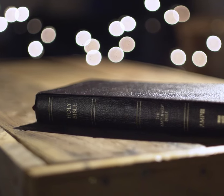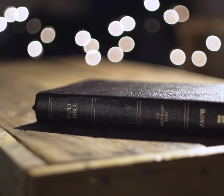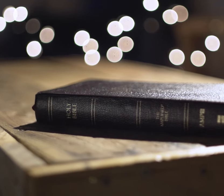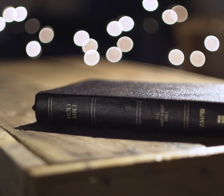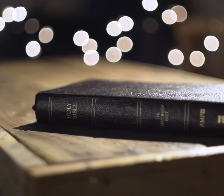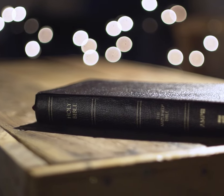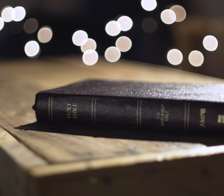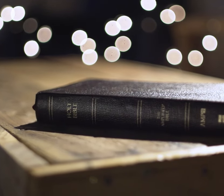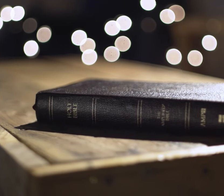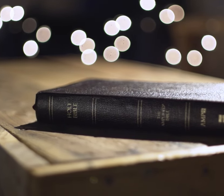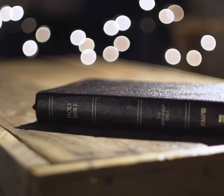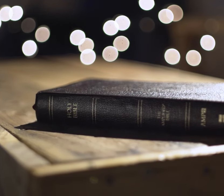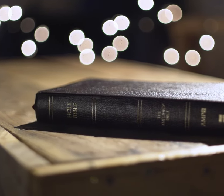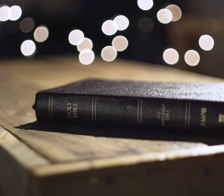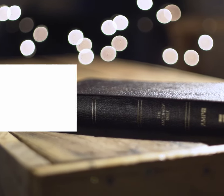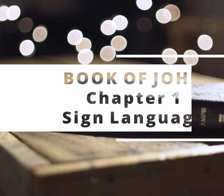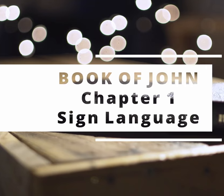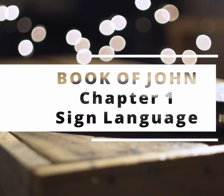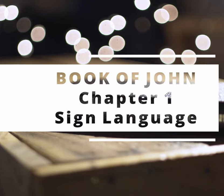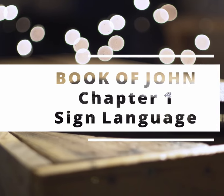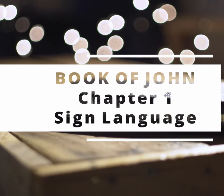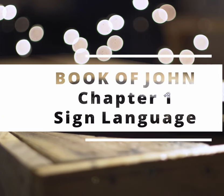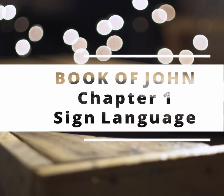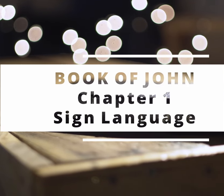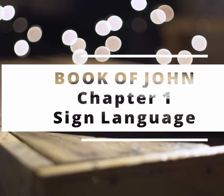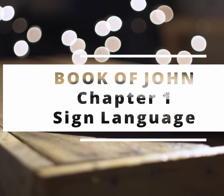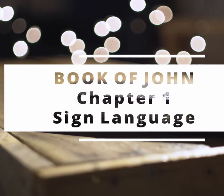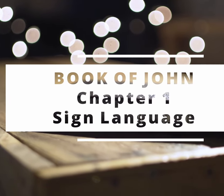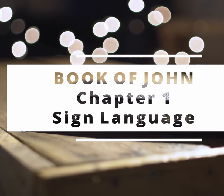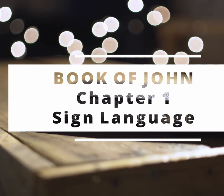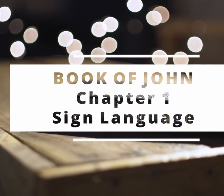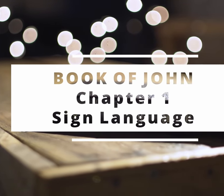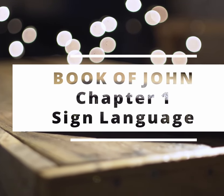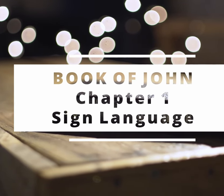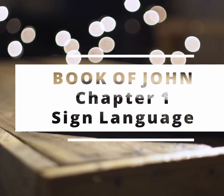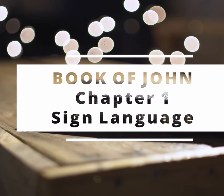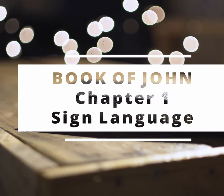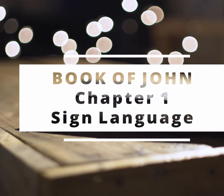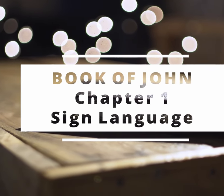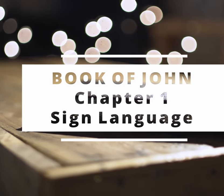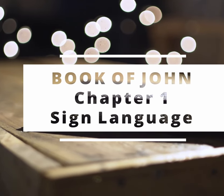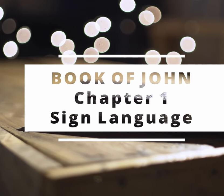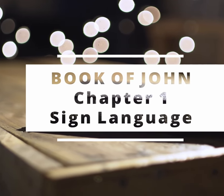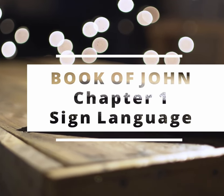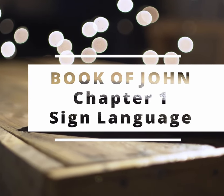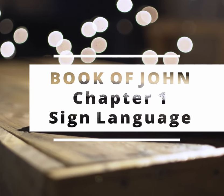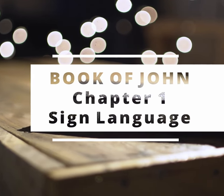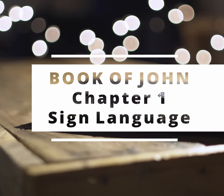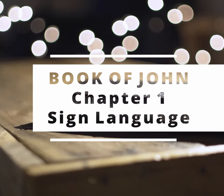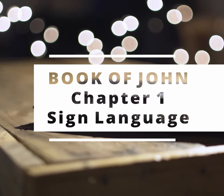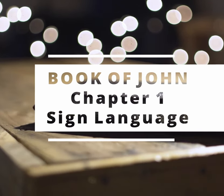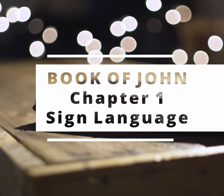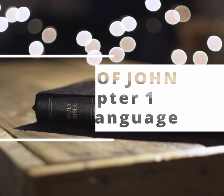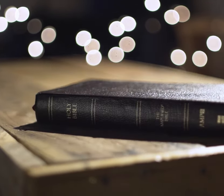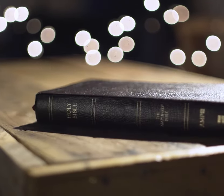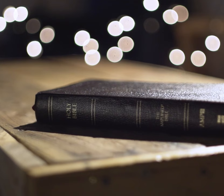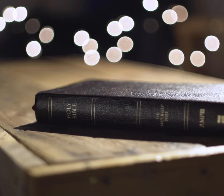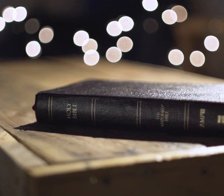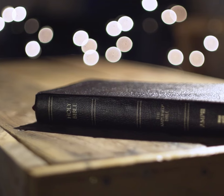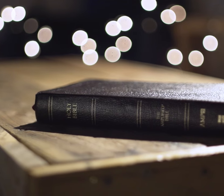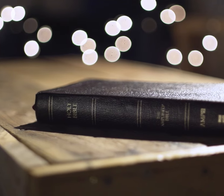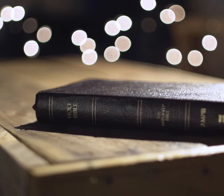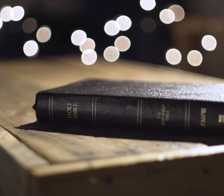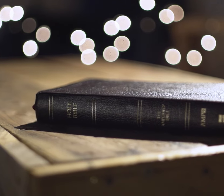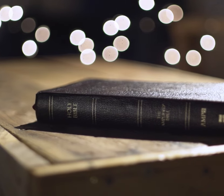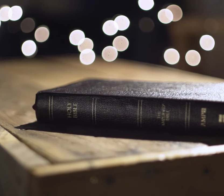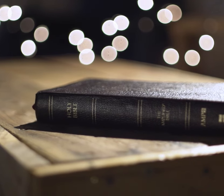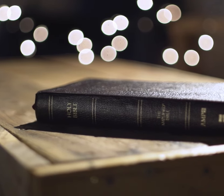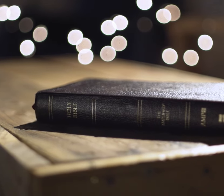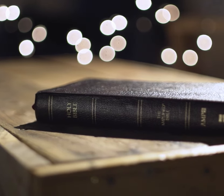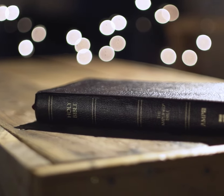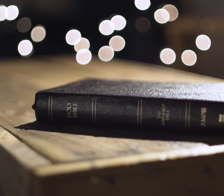will